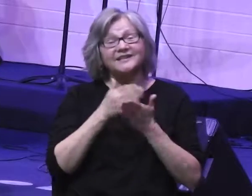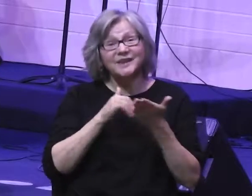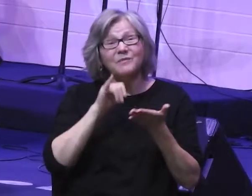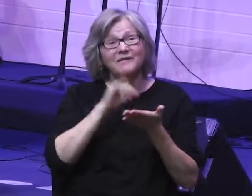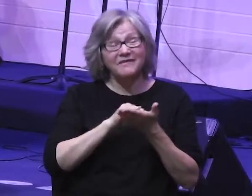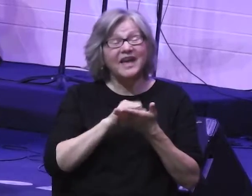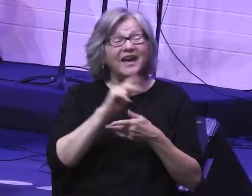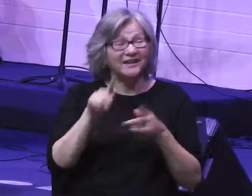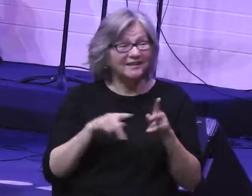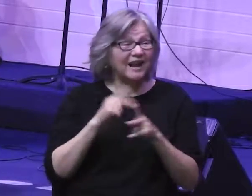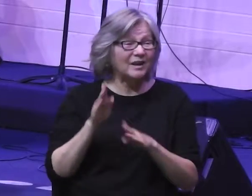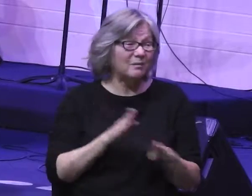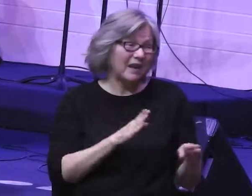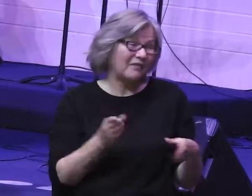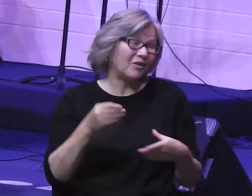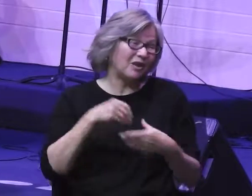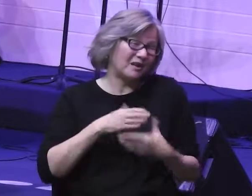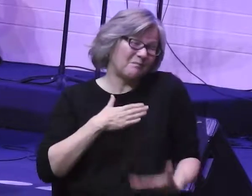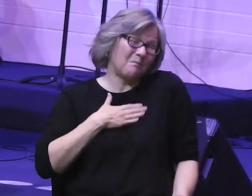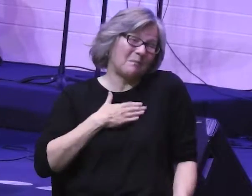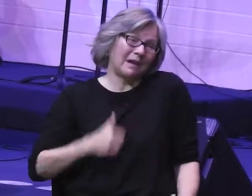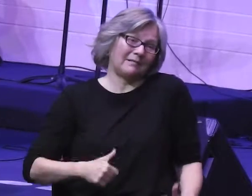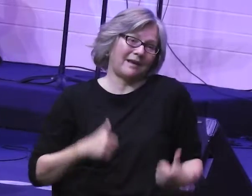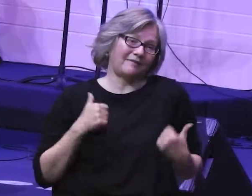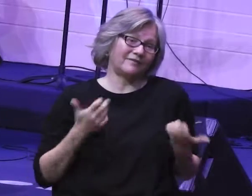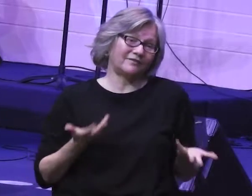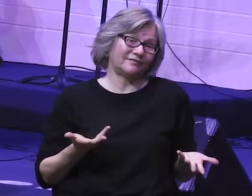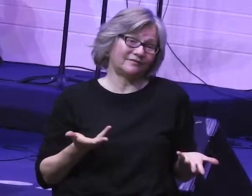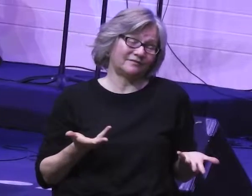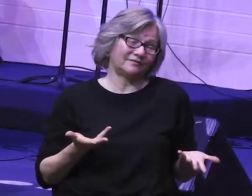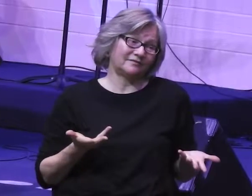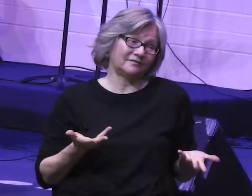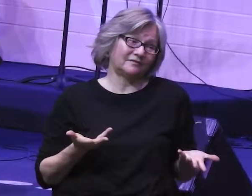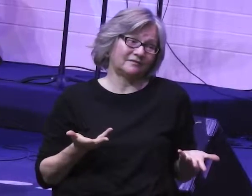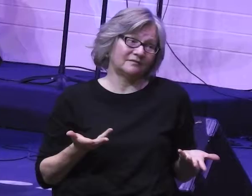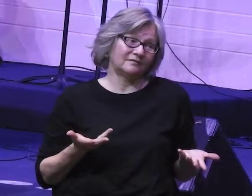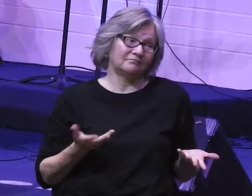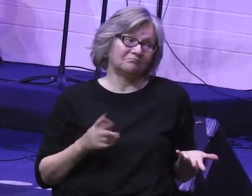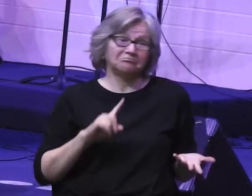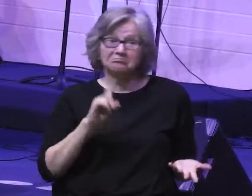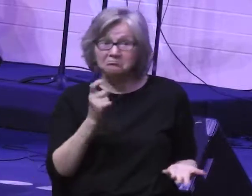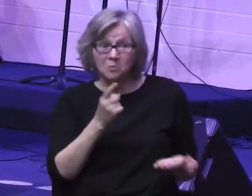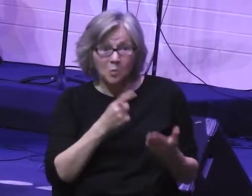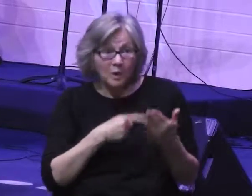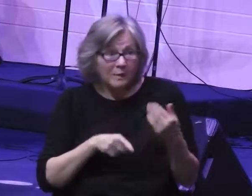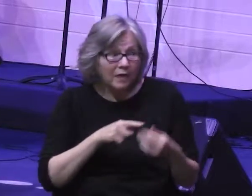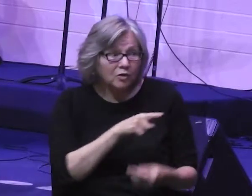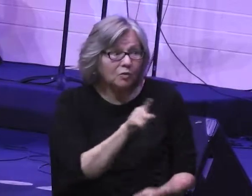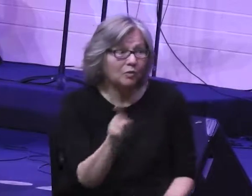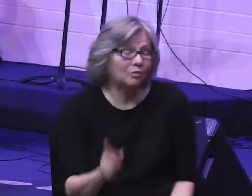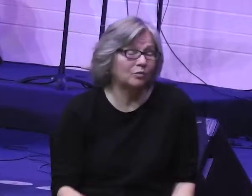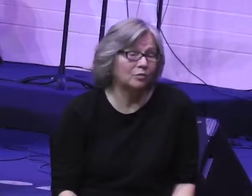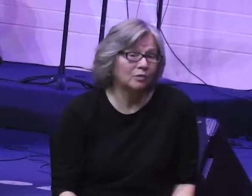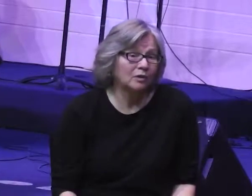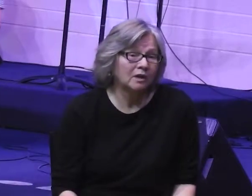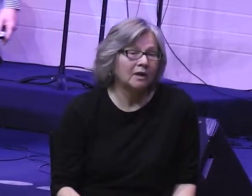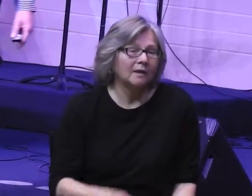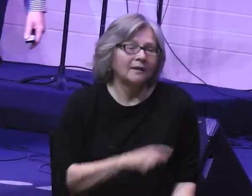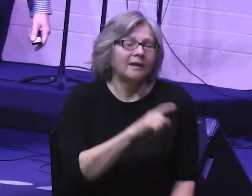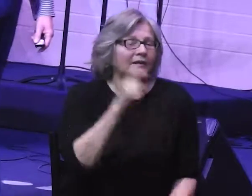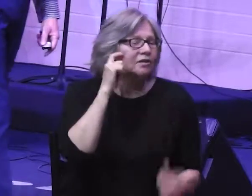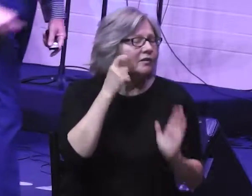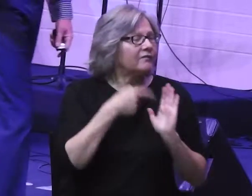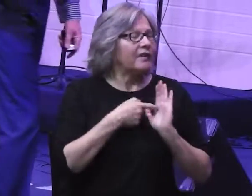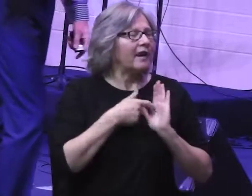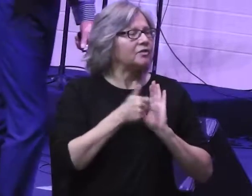some of that kind of behavior in my own life. And what about you? You ever